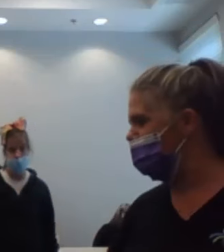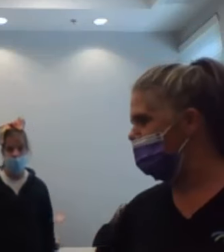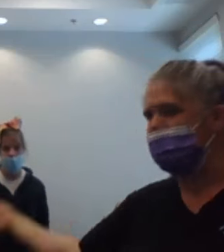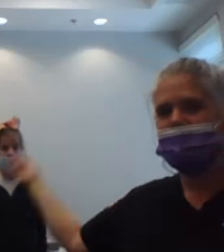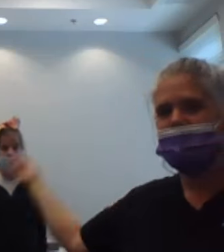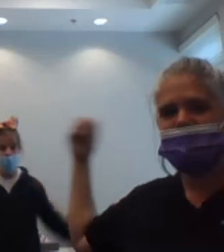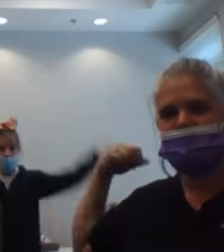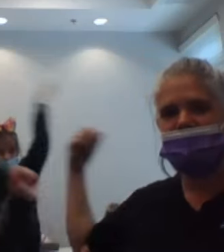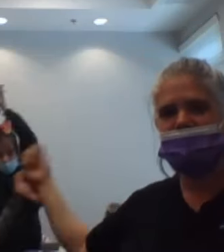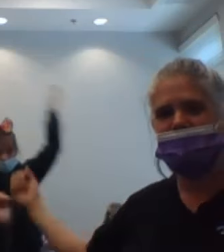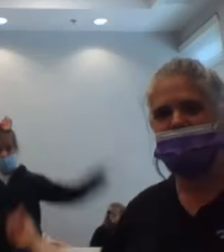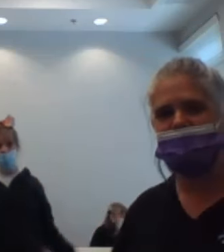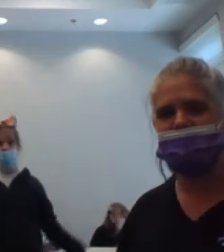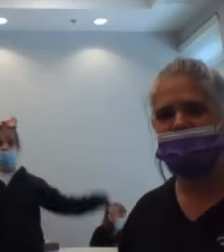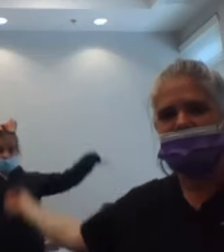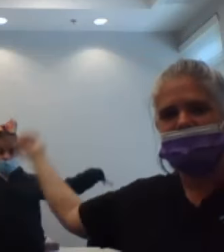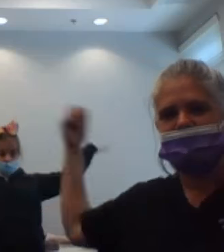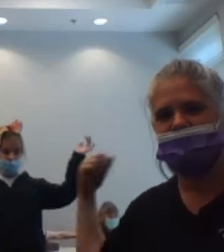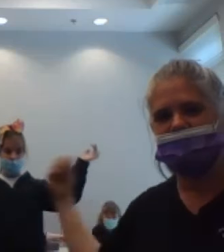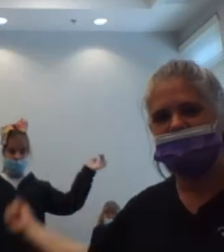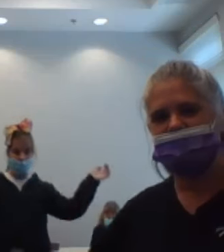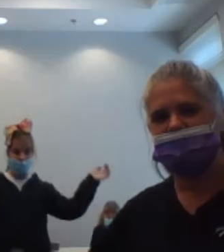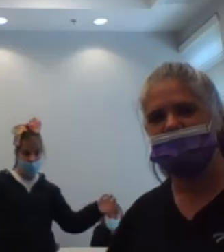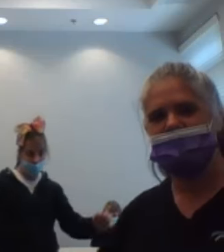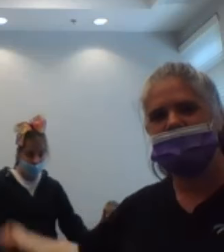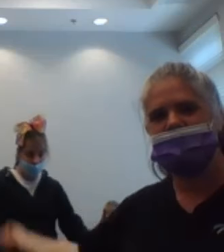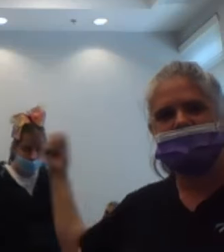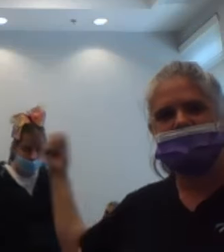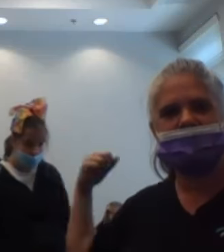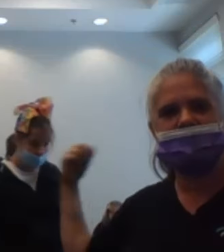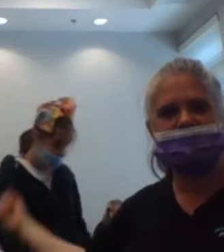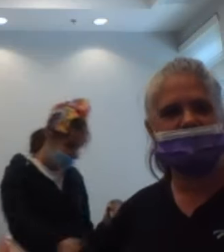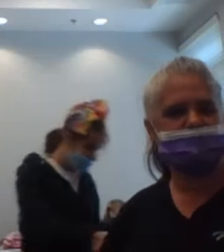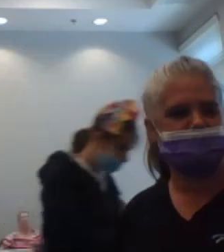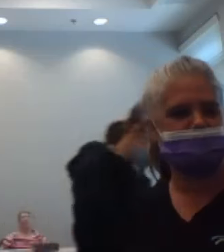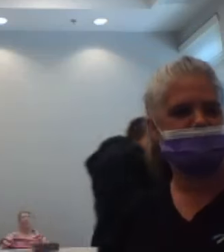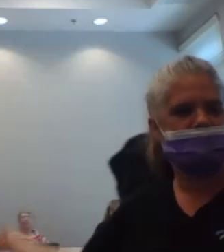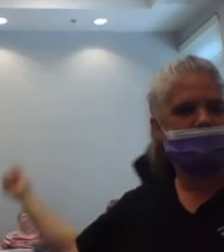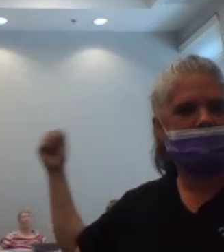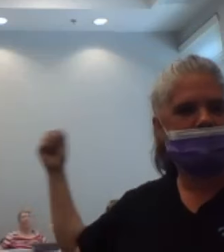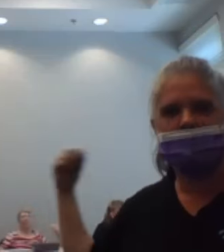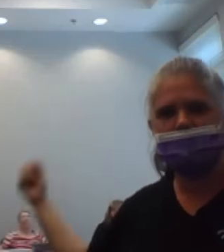five, six, seven, eight,